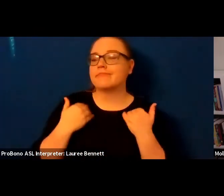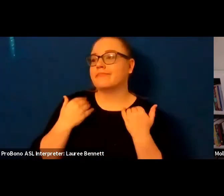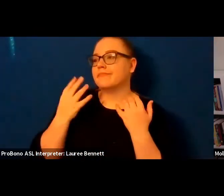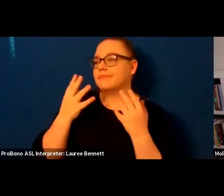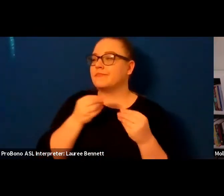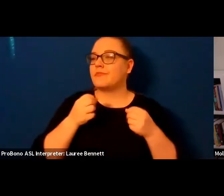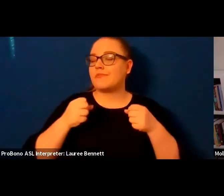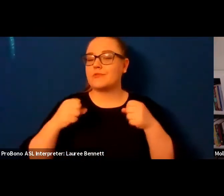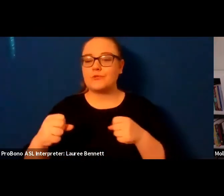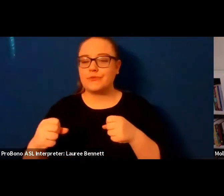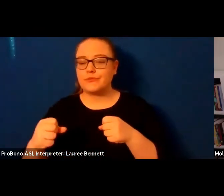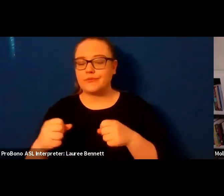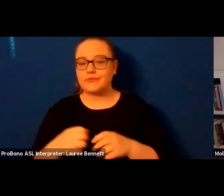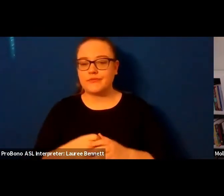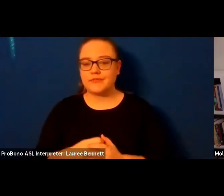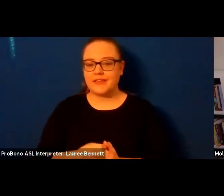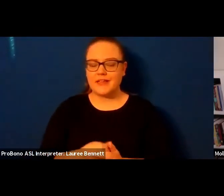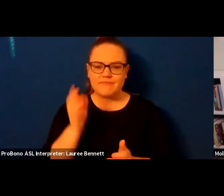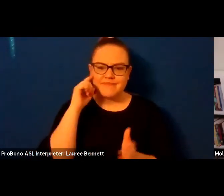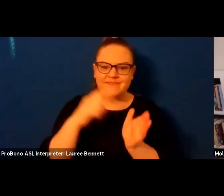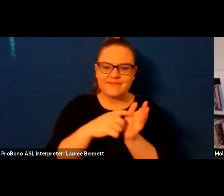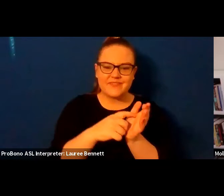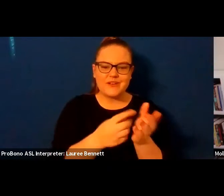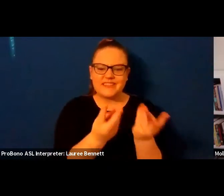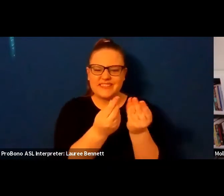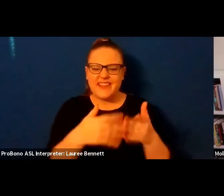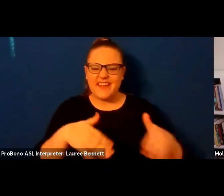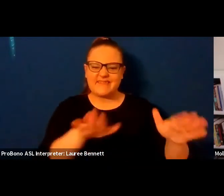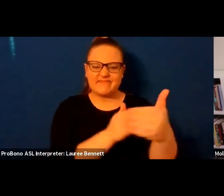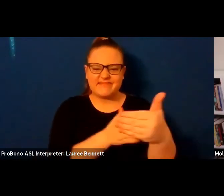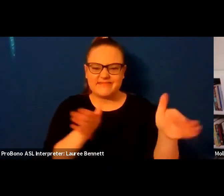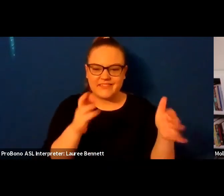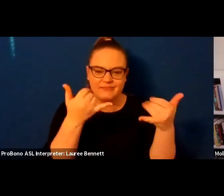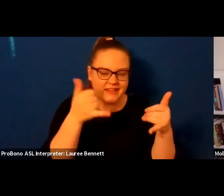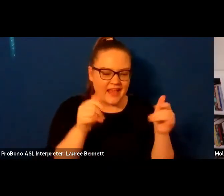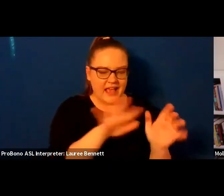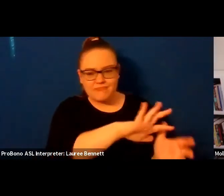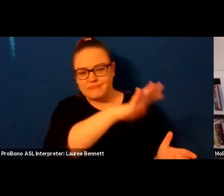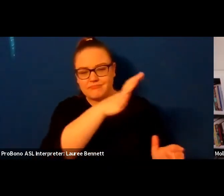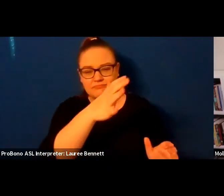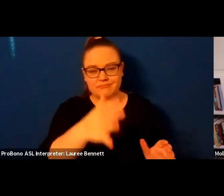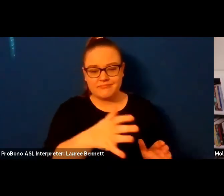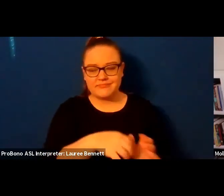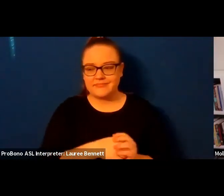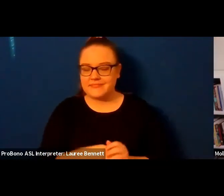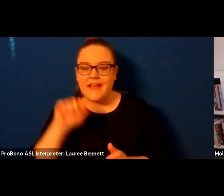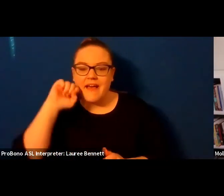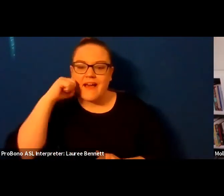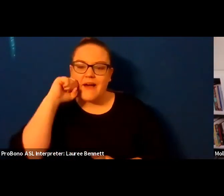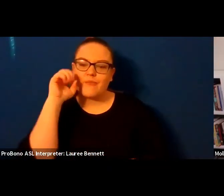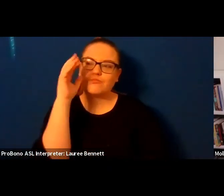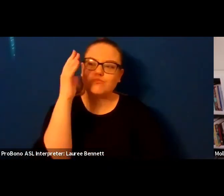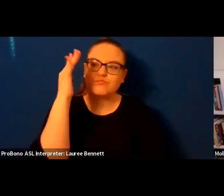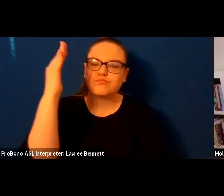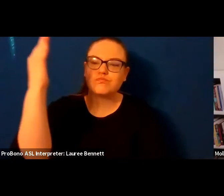a sandbox big as a hill apples blush in orchards late summer grown